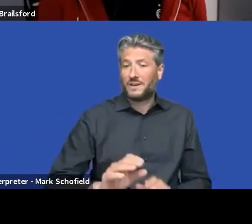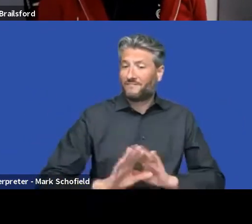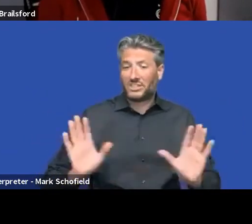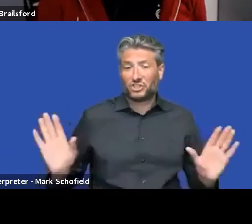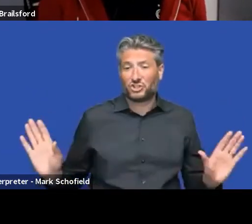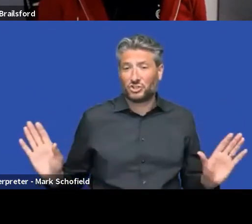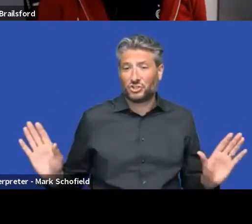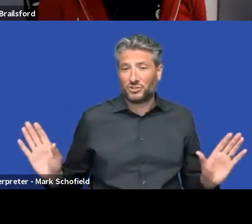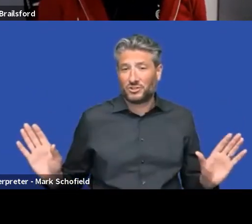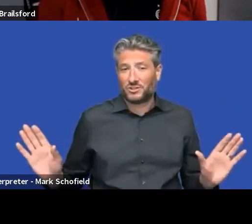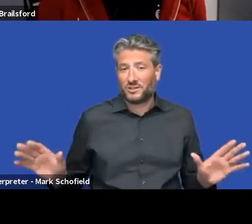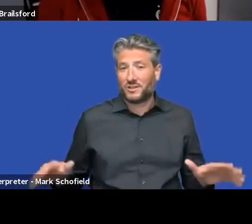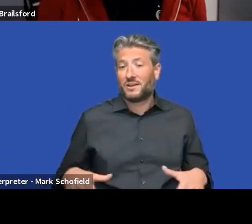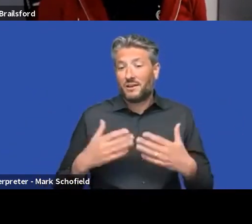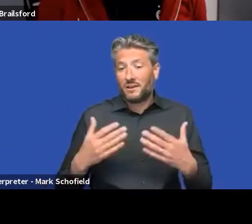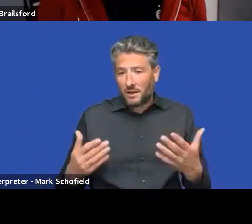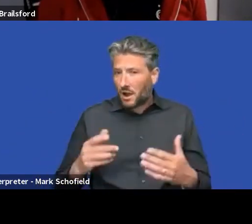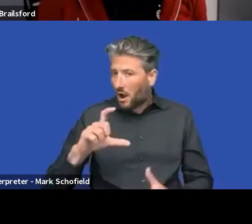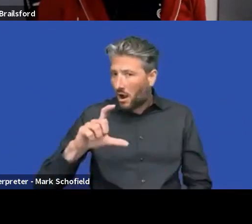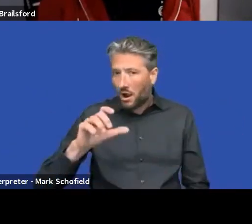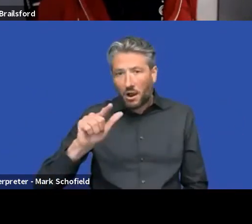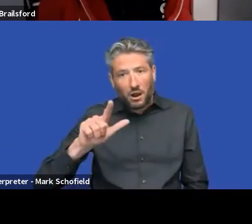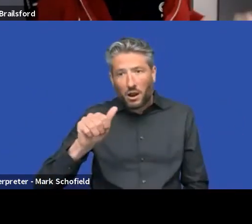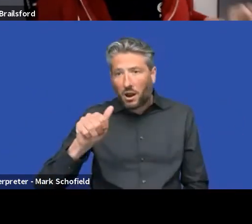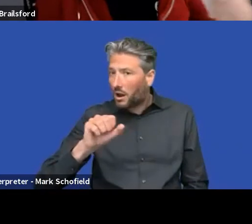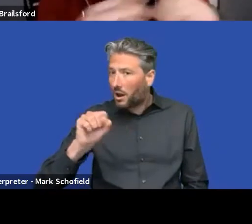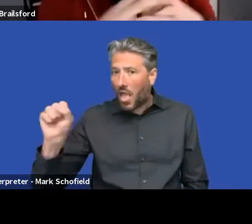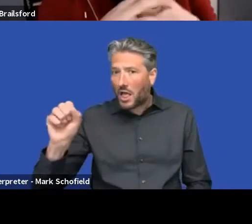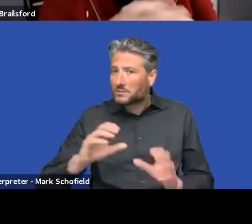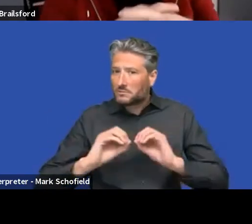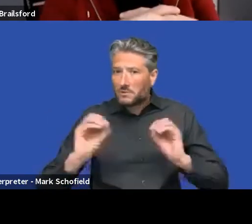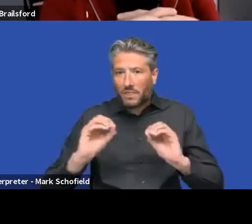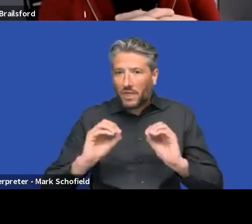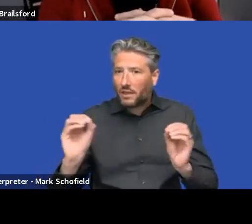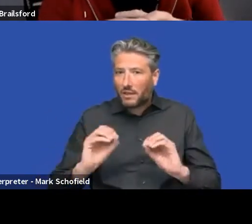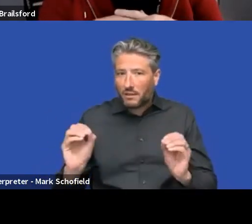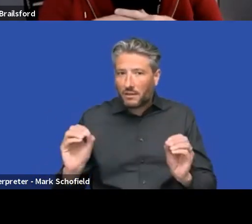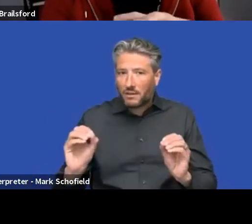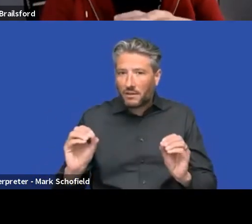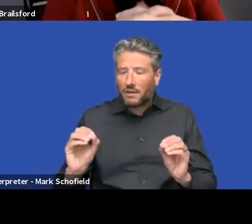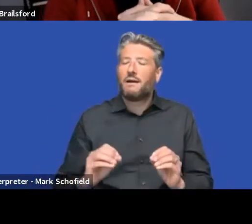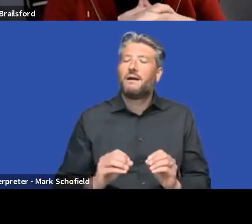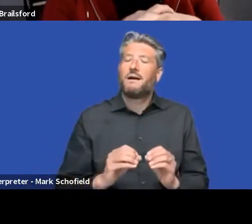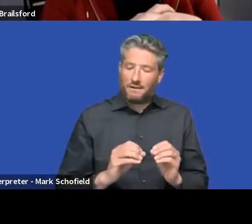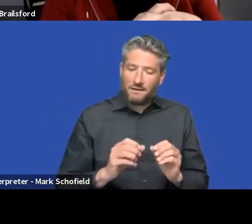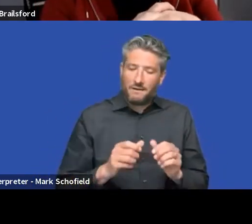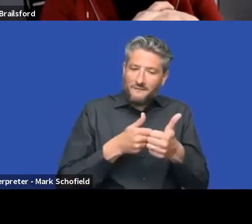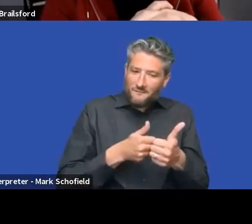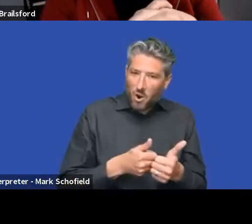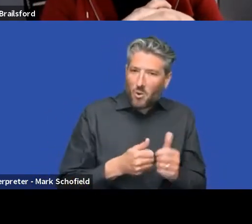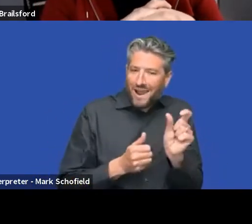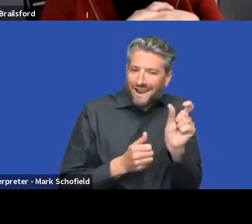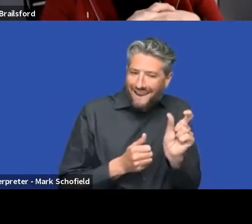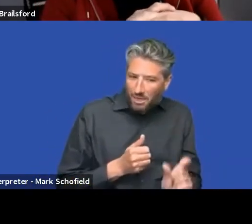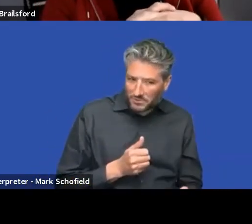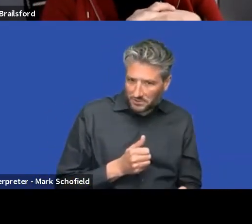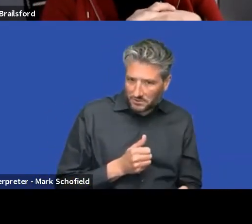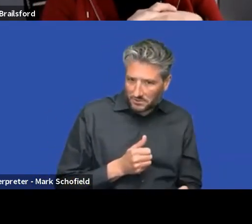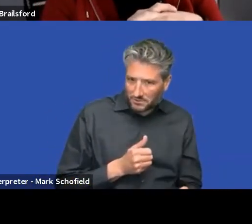there are no classes to use, because everything's encapsulated in elements, and you can only use the elements. And another thing